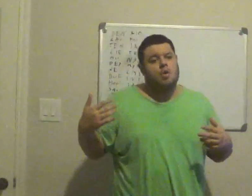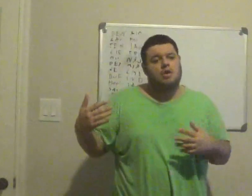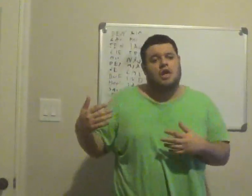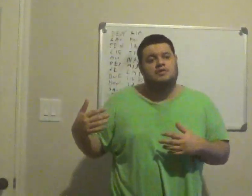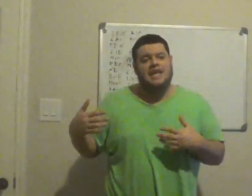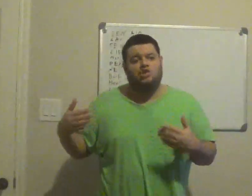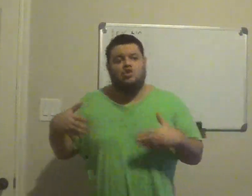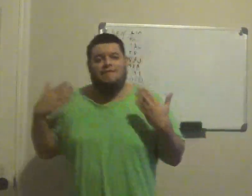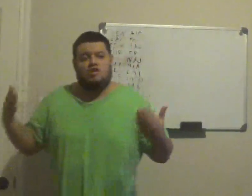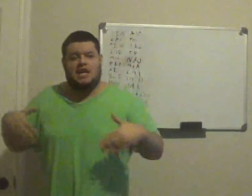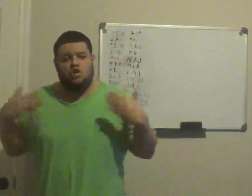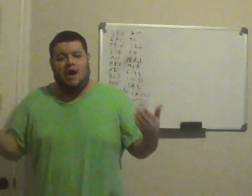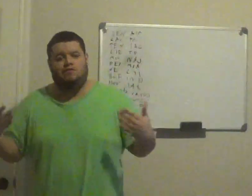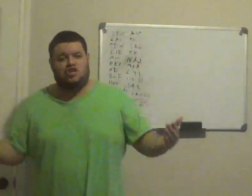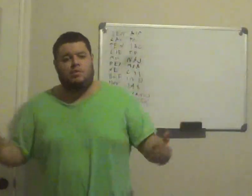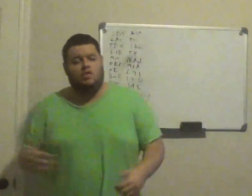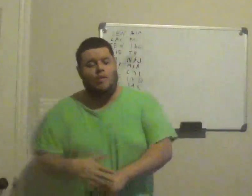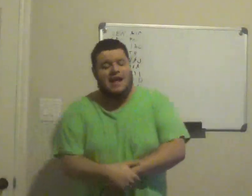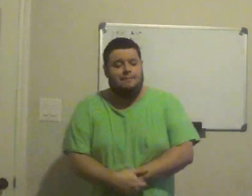go to Los Angeles, you have to share with the Rams,